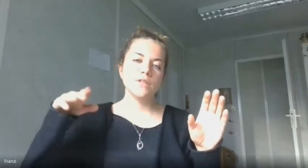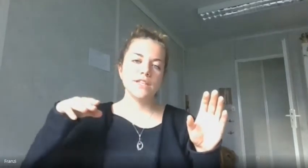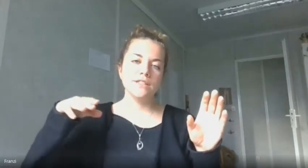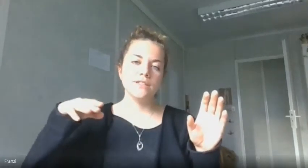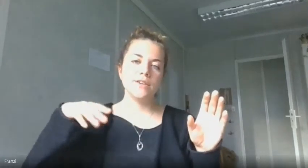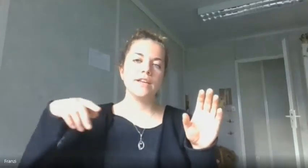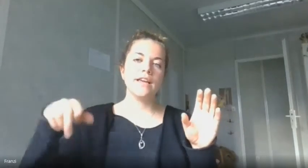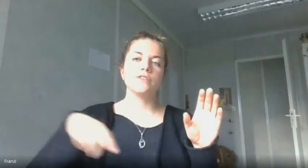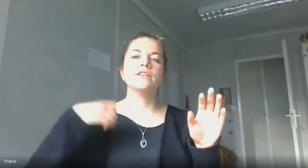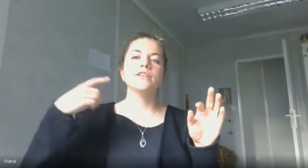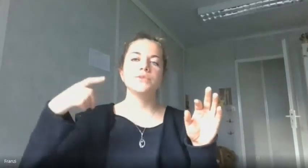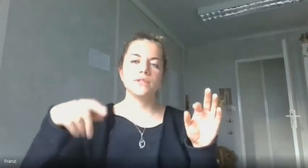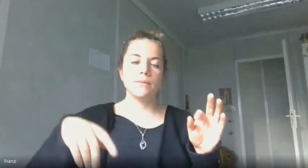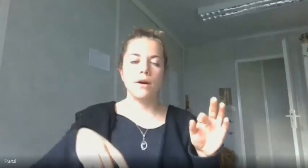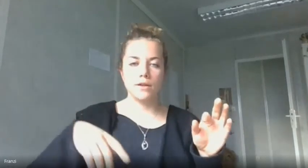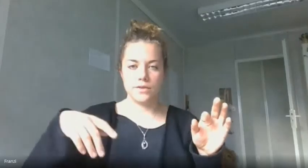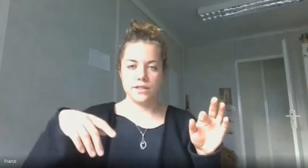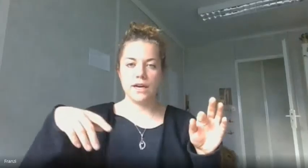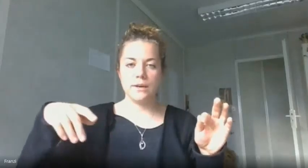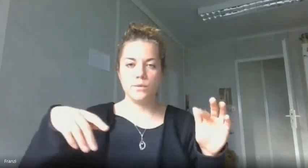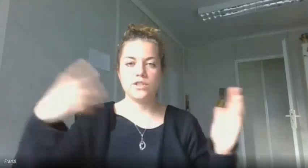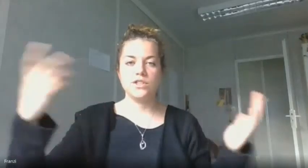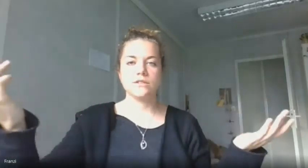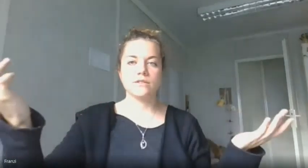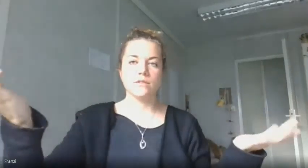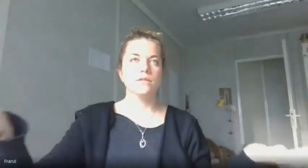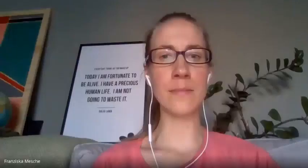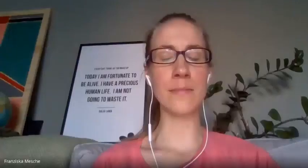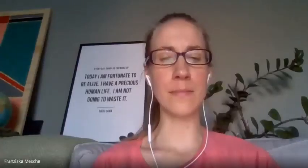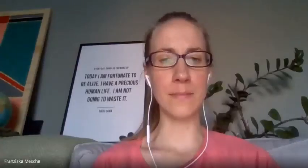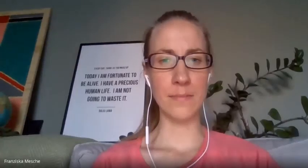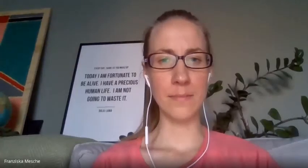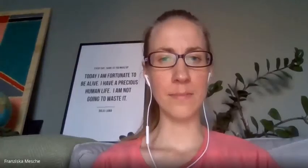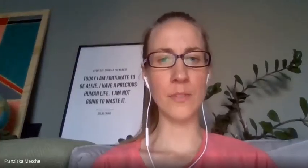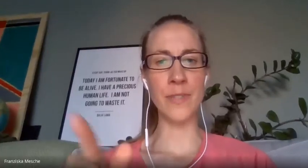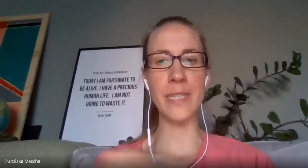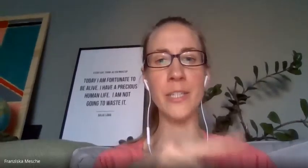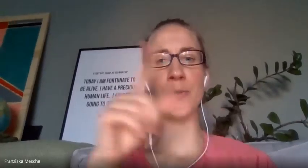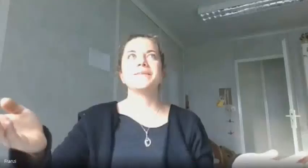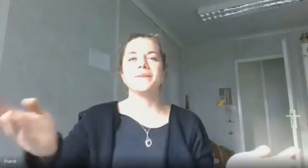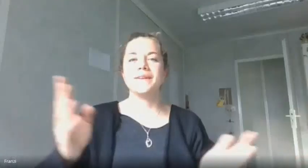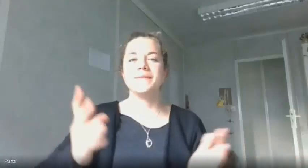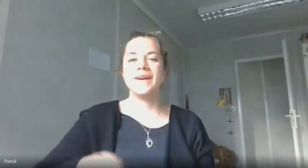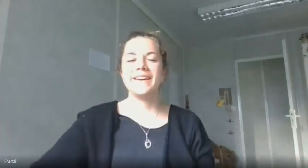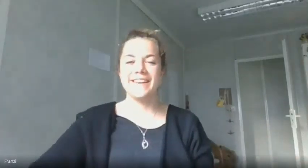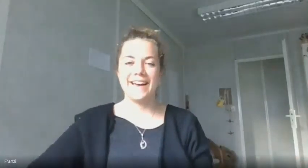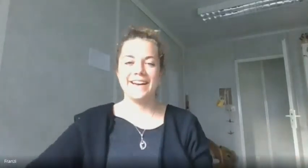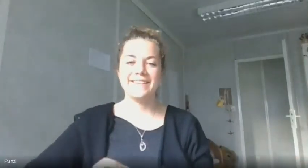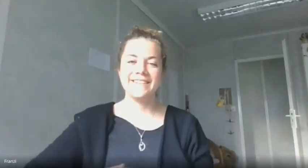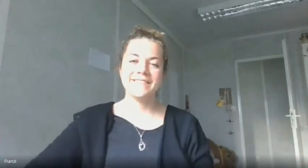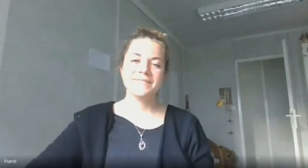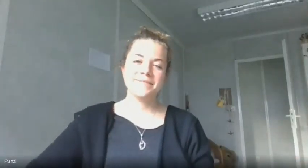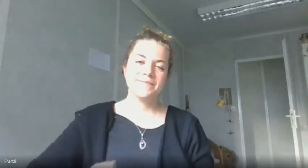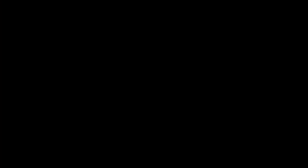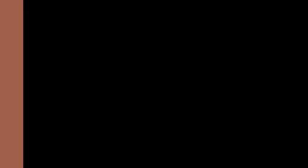you can like use them all of the time which is yeah super sustainable in my yeah yeah